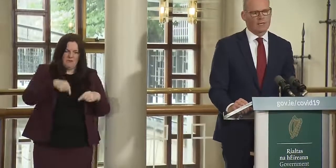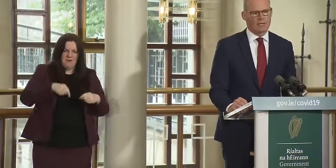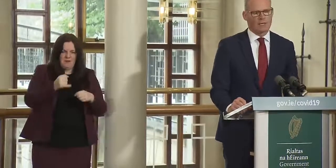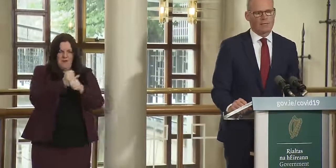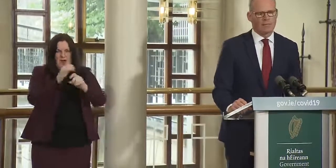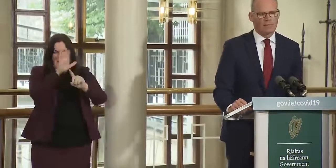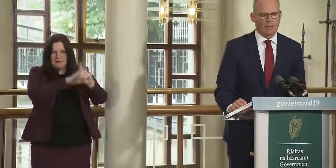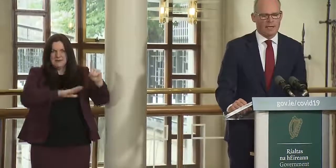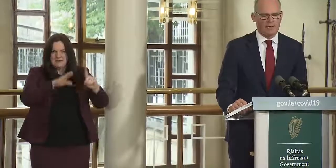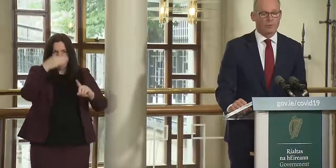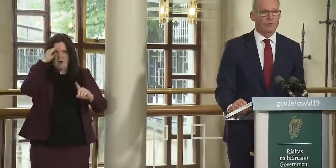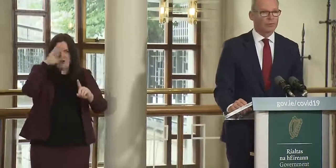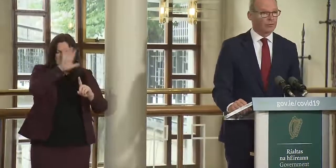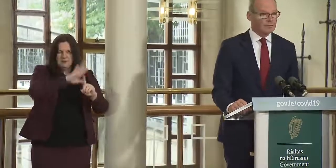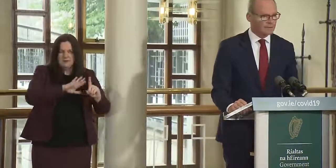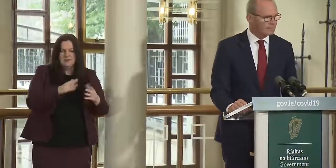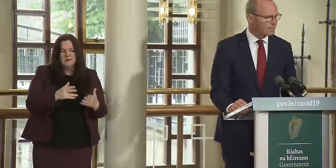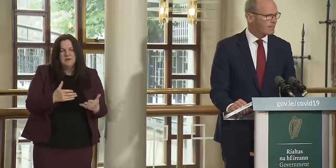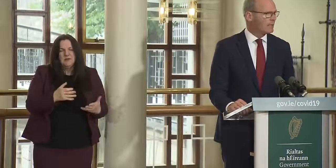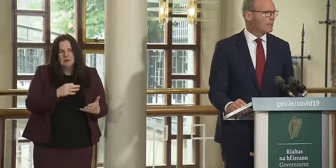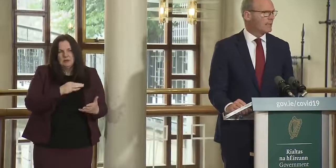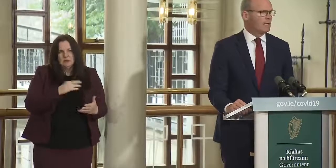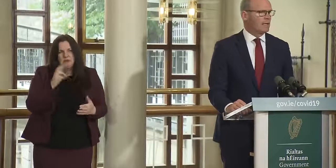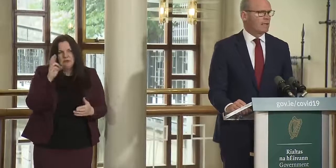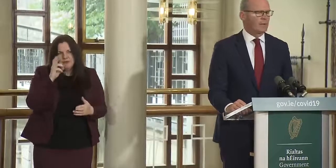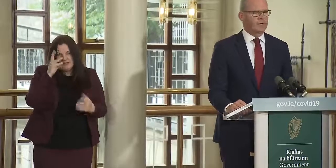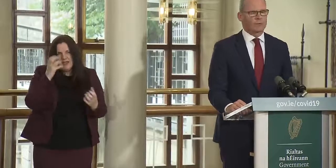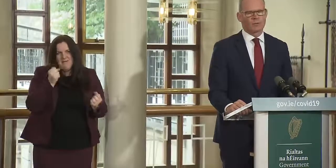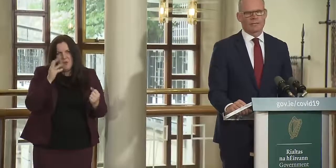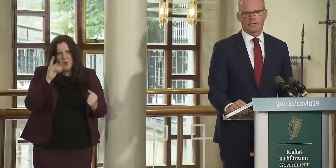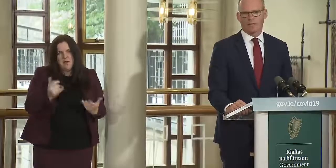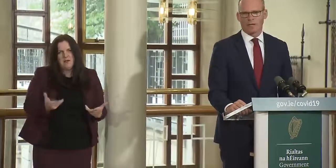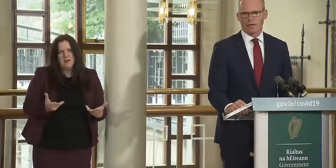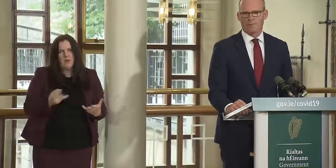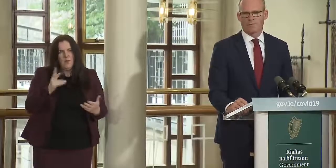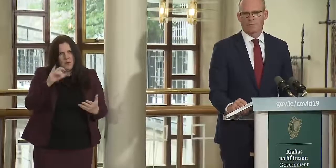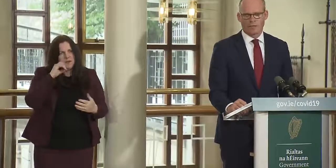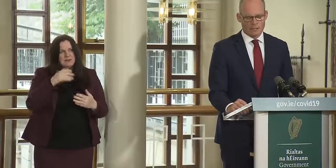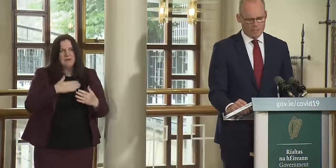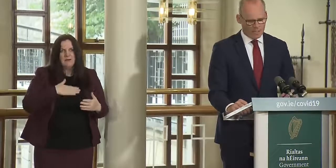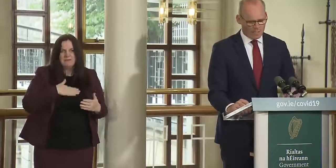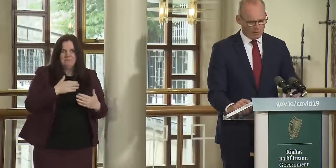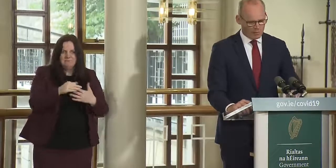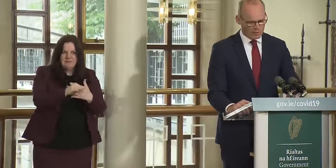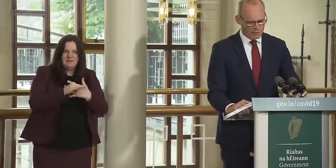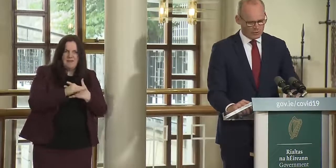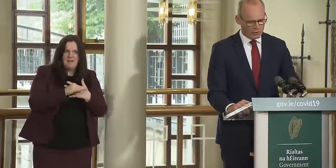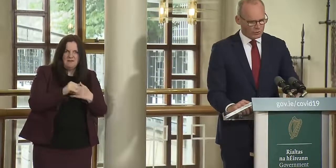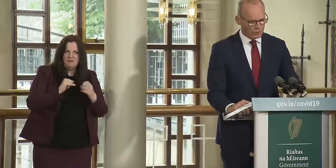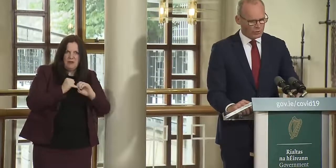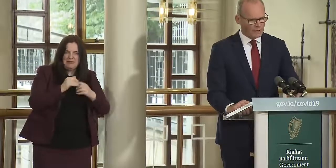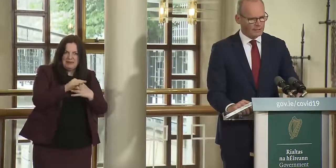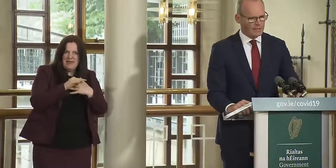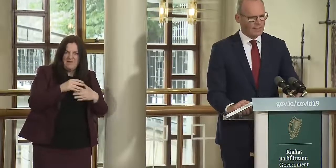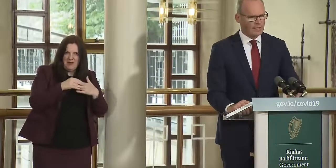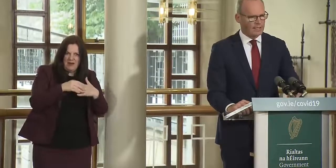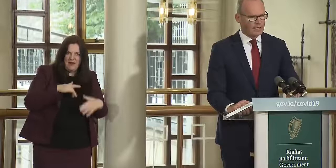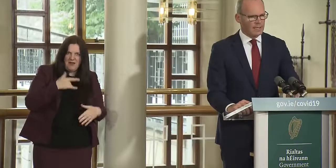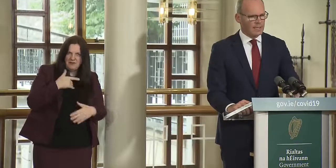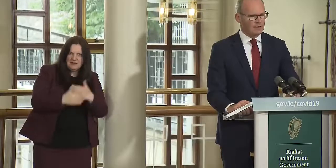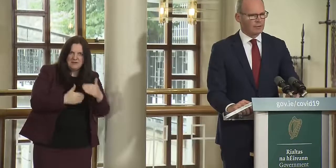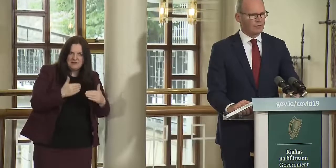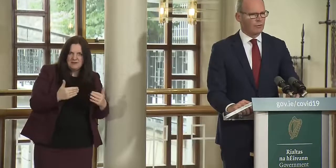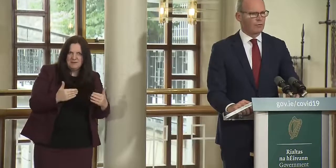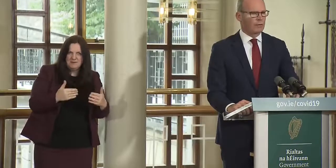um and with good reason uh because we're trying to save lives uh and we want to ensure that the